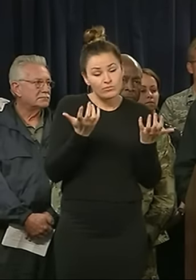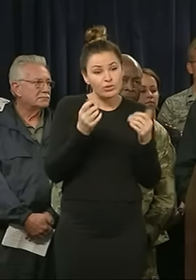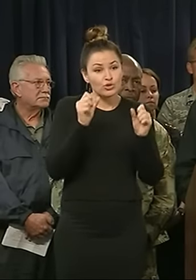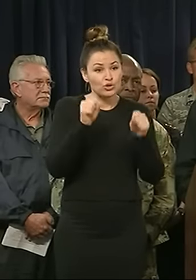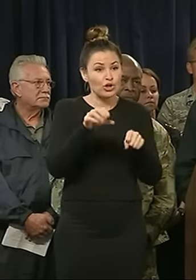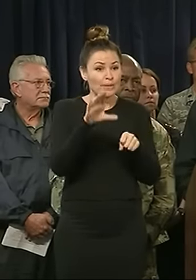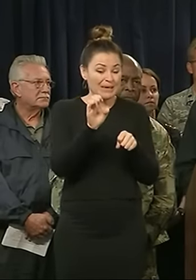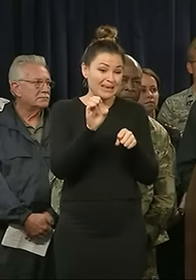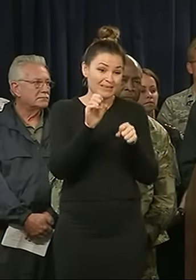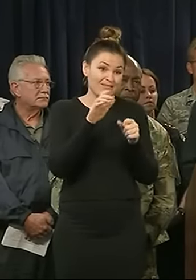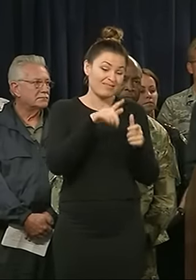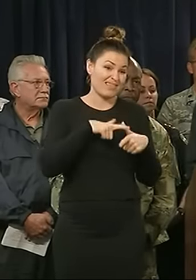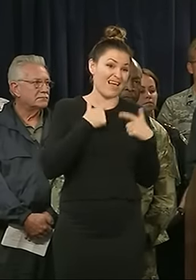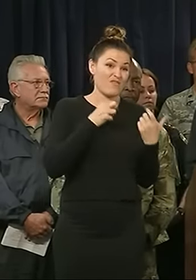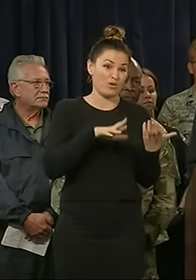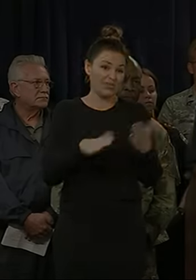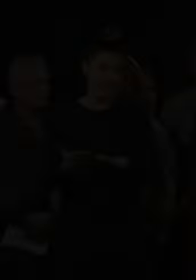decision between life and death.